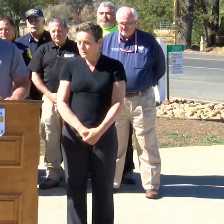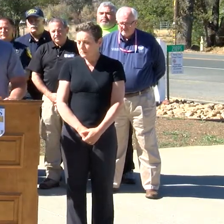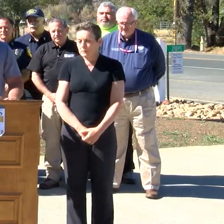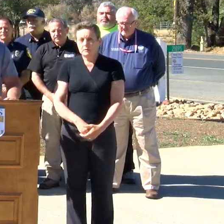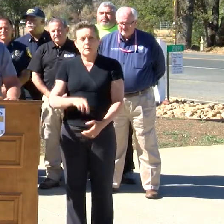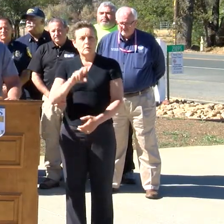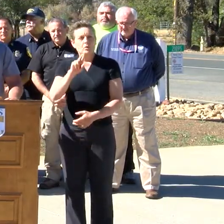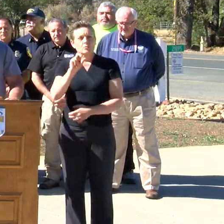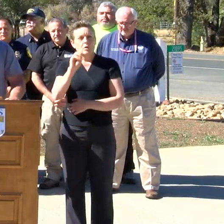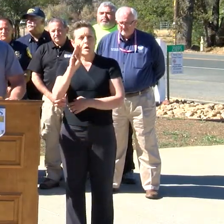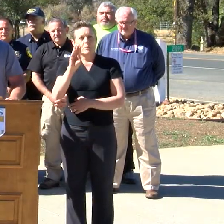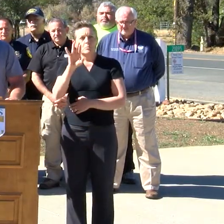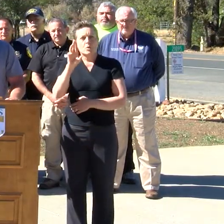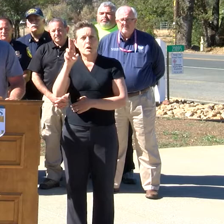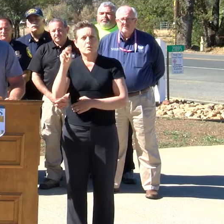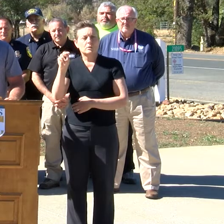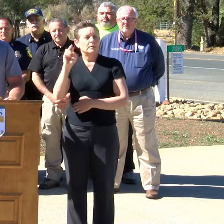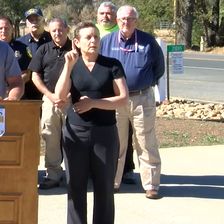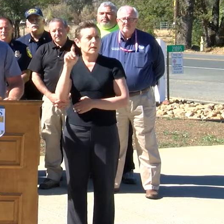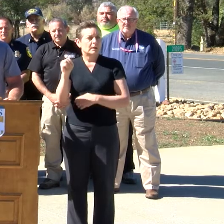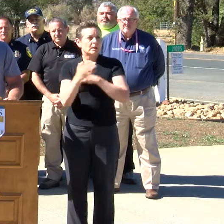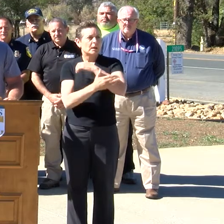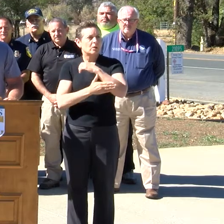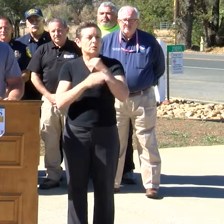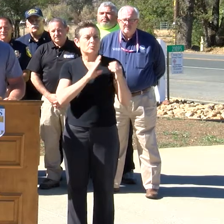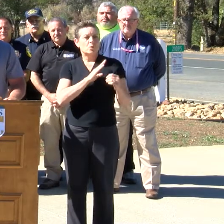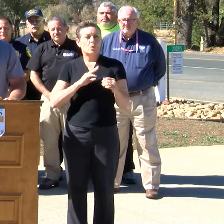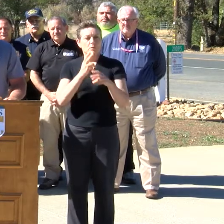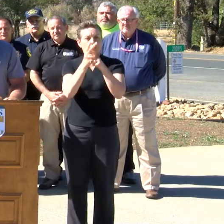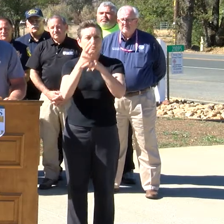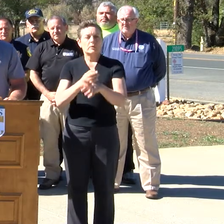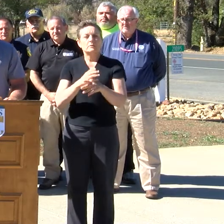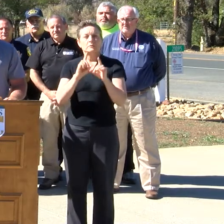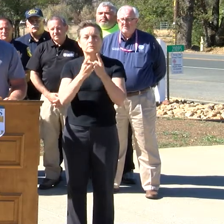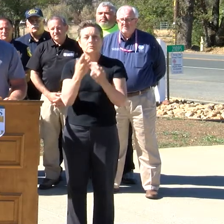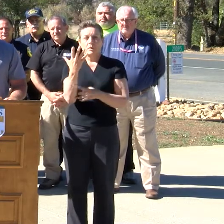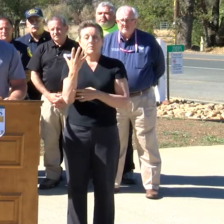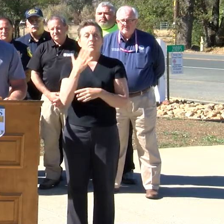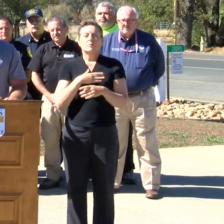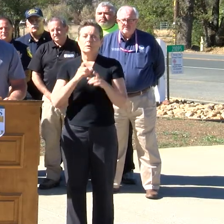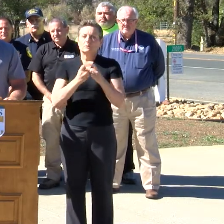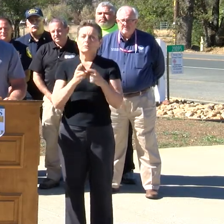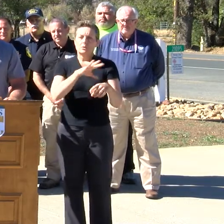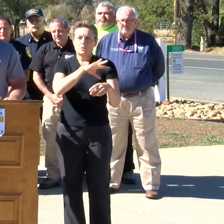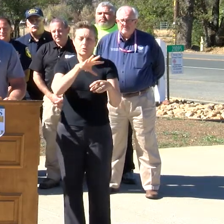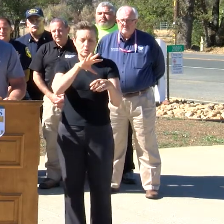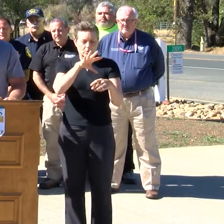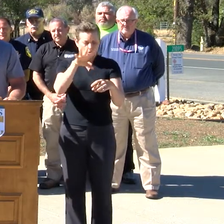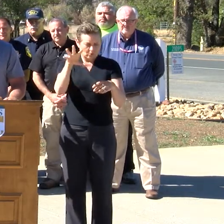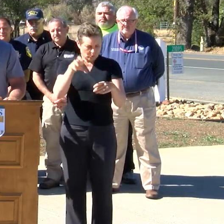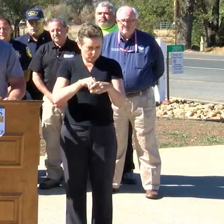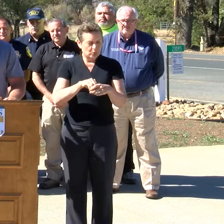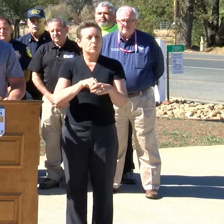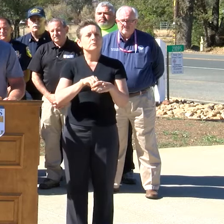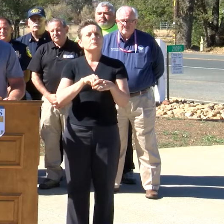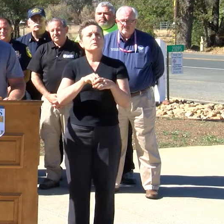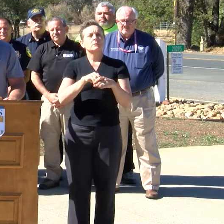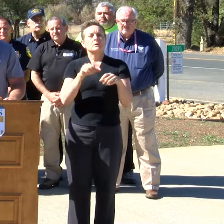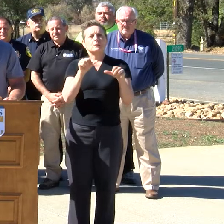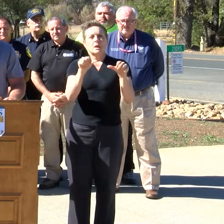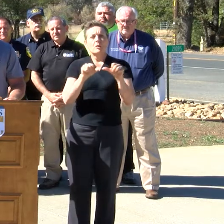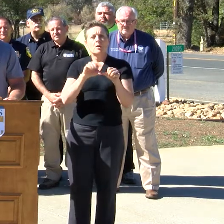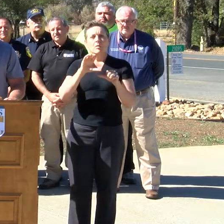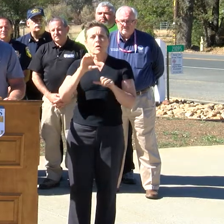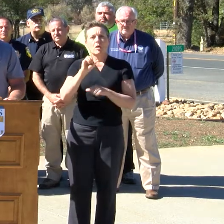Rob Brown, Lake County Board of Supervisors, District 5. My district includes the area of